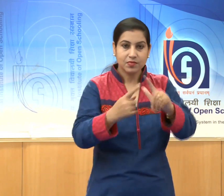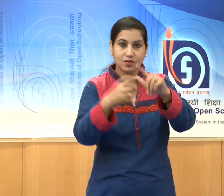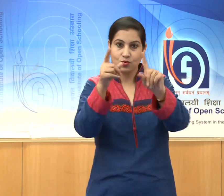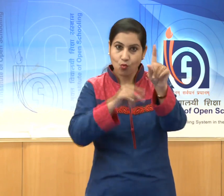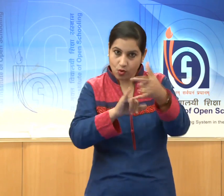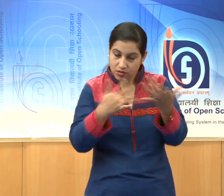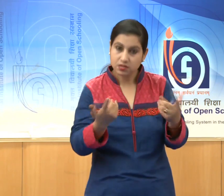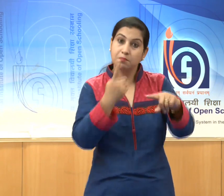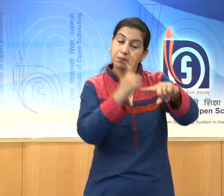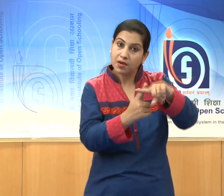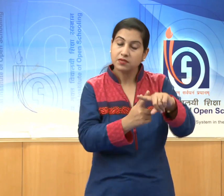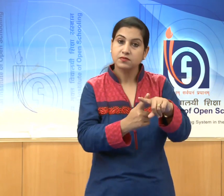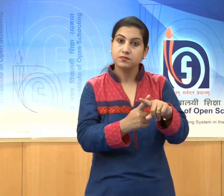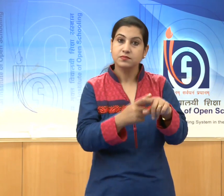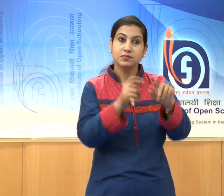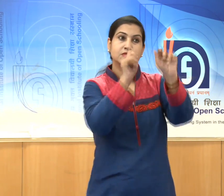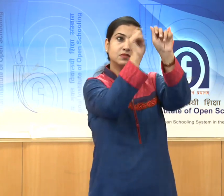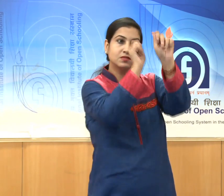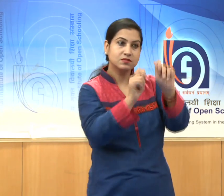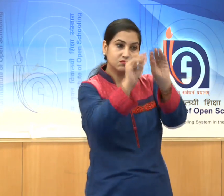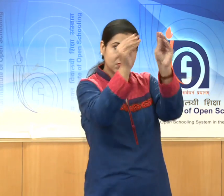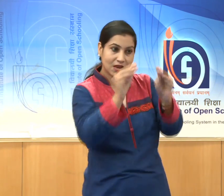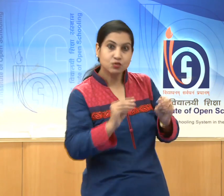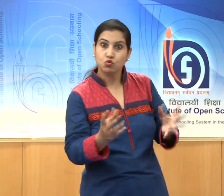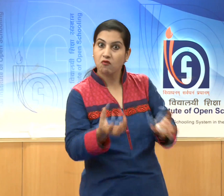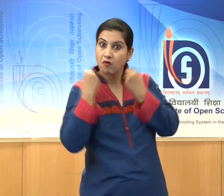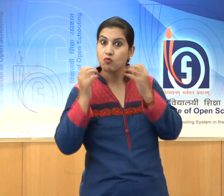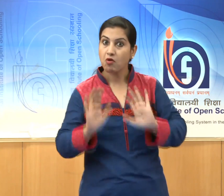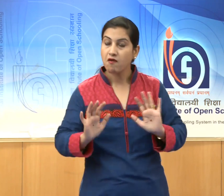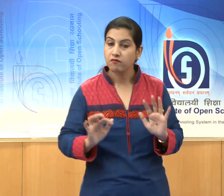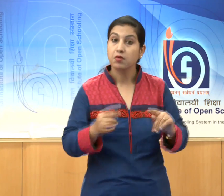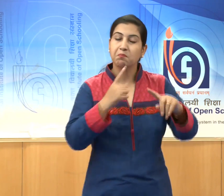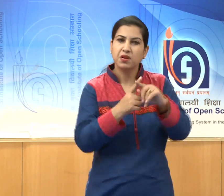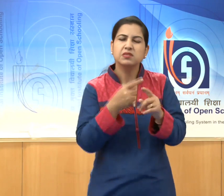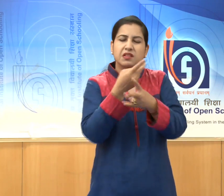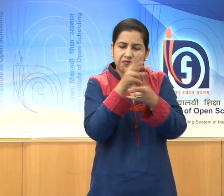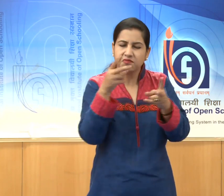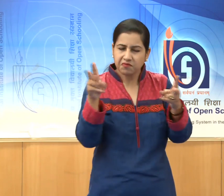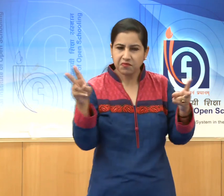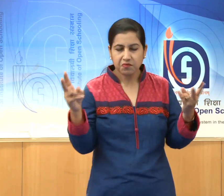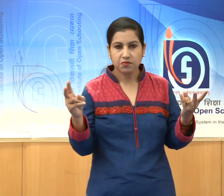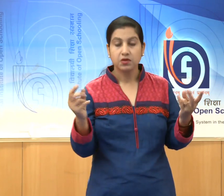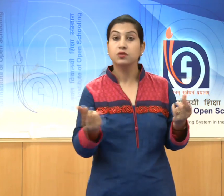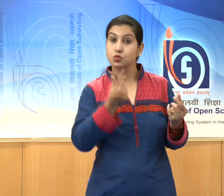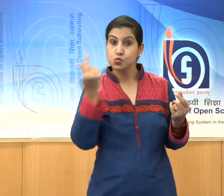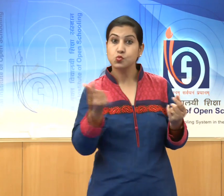statuettes and other utilitarian